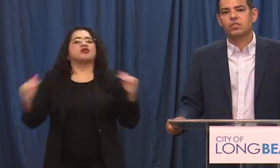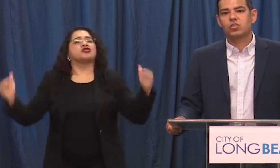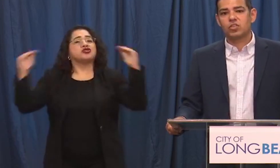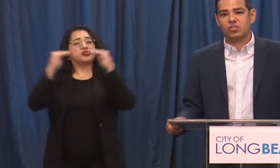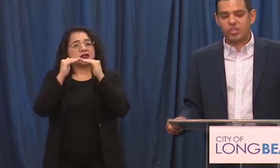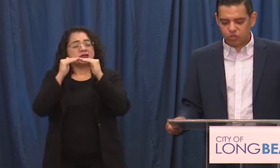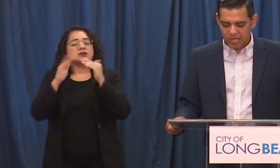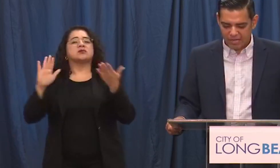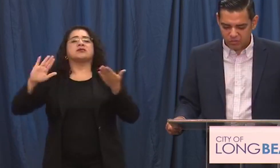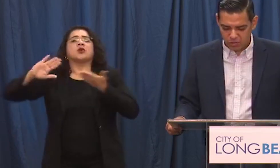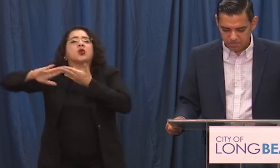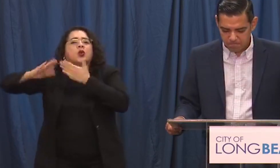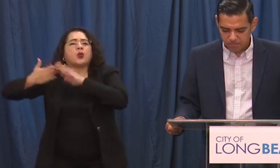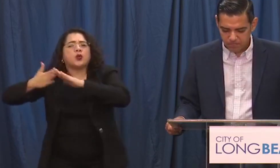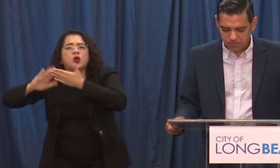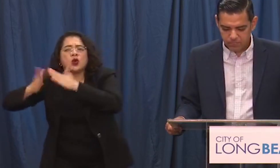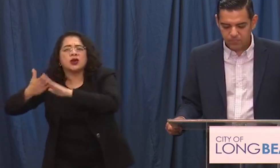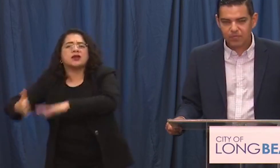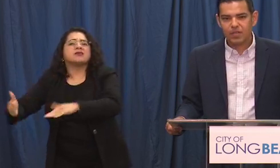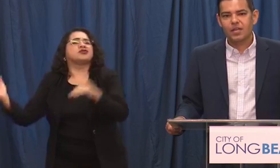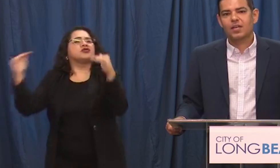just yesterday afternoon.